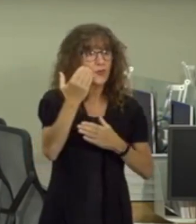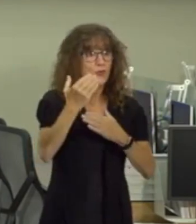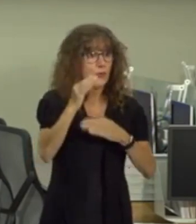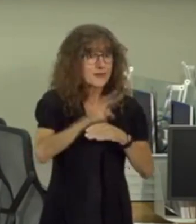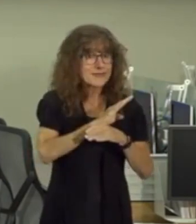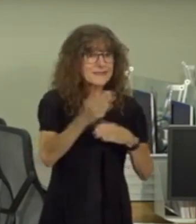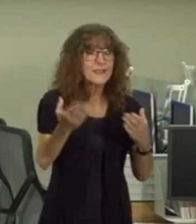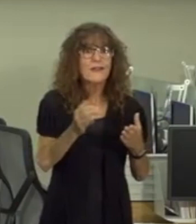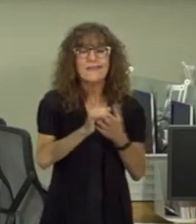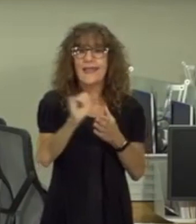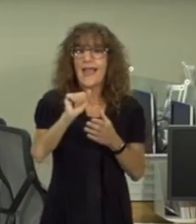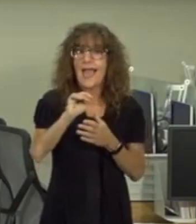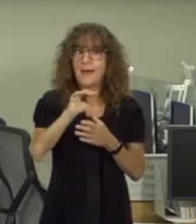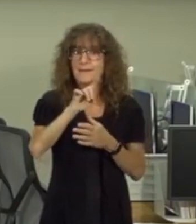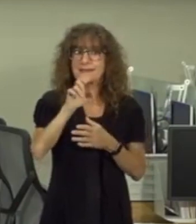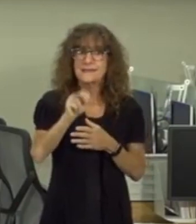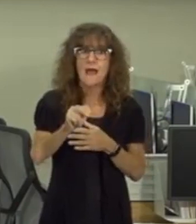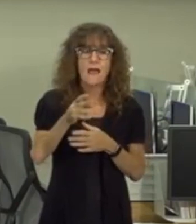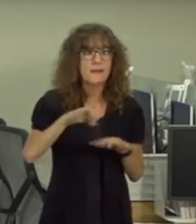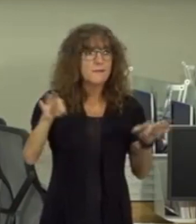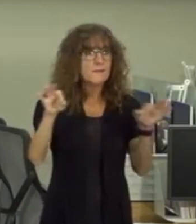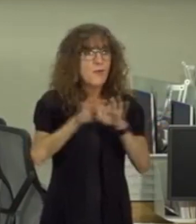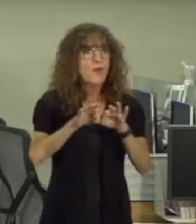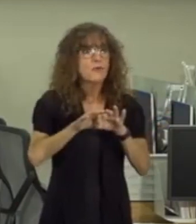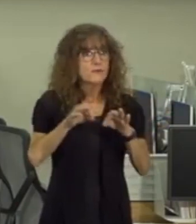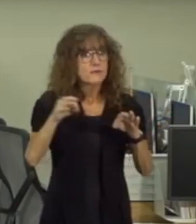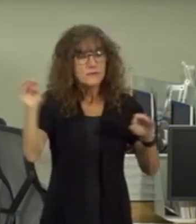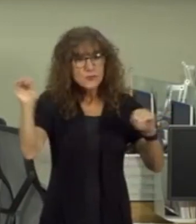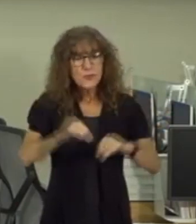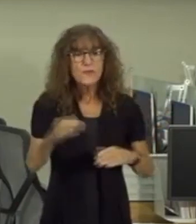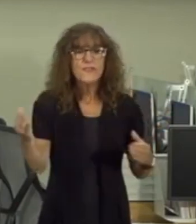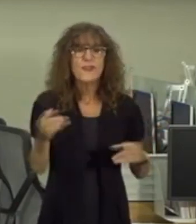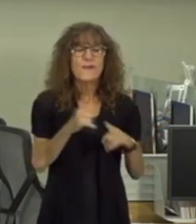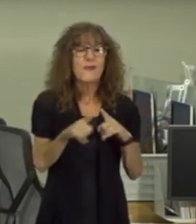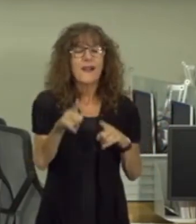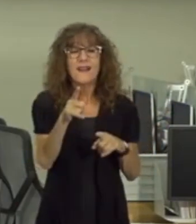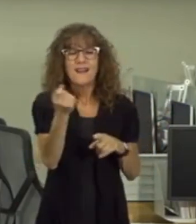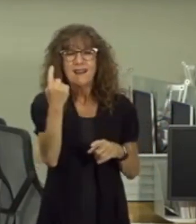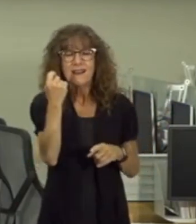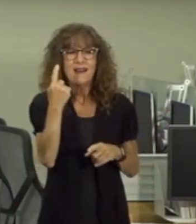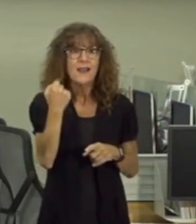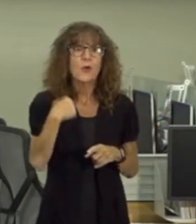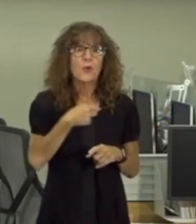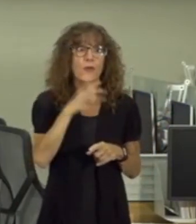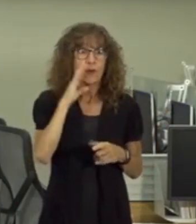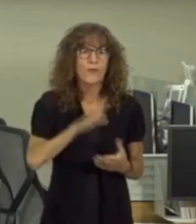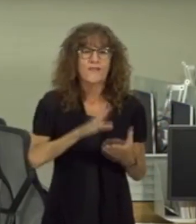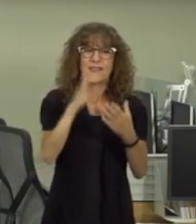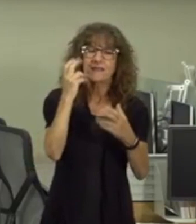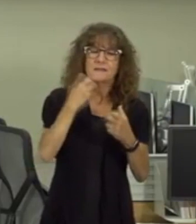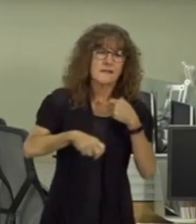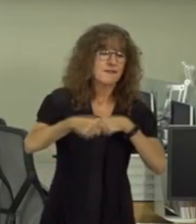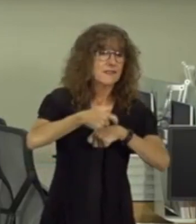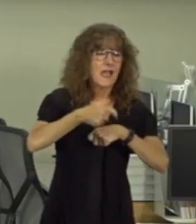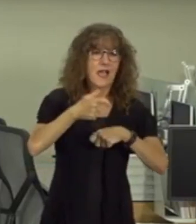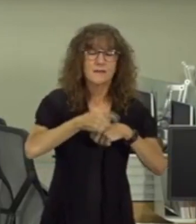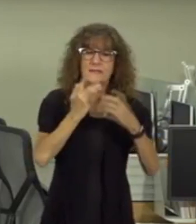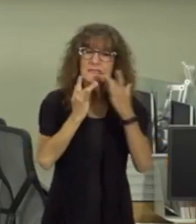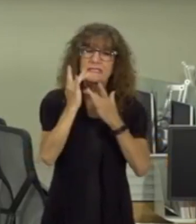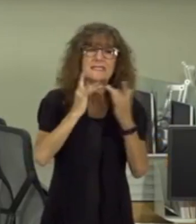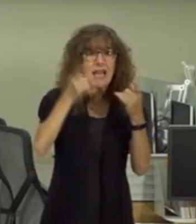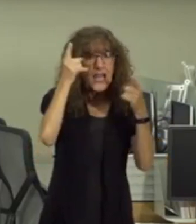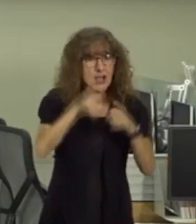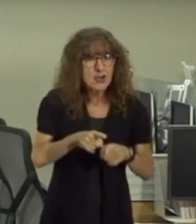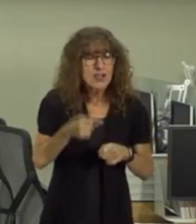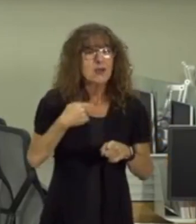amazons are important the two us are important and the other companies uh but the reality of the matter is we are going to face tough times i agree with